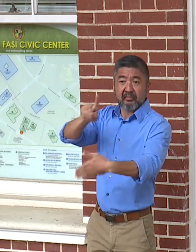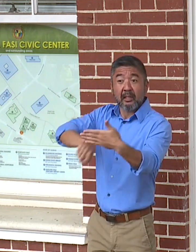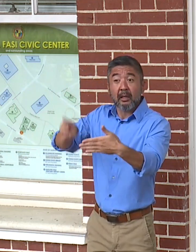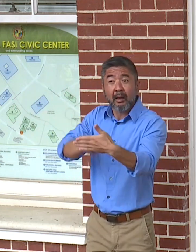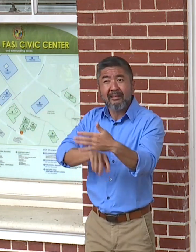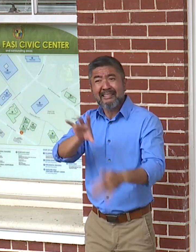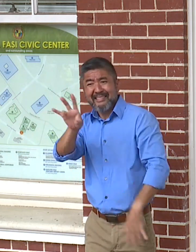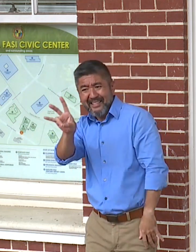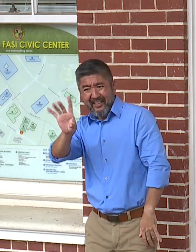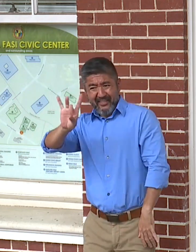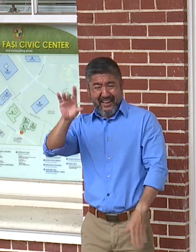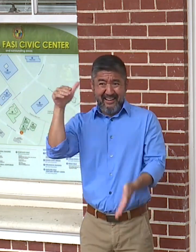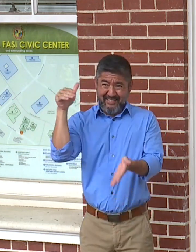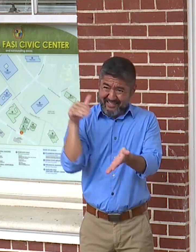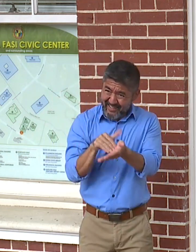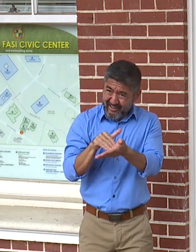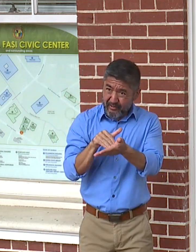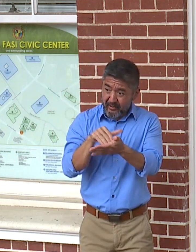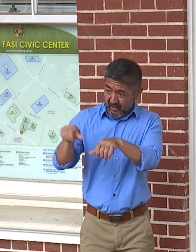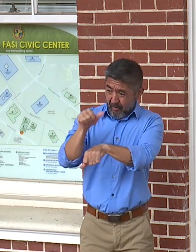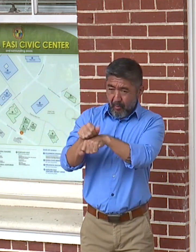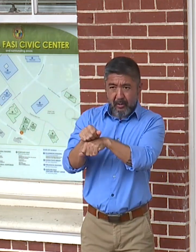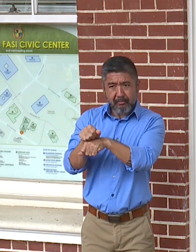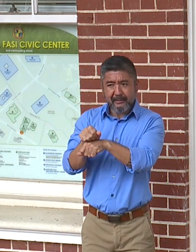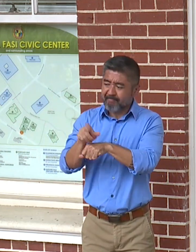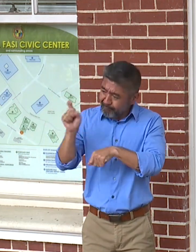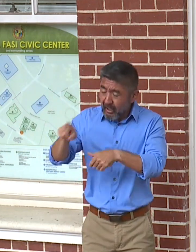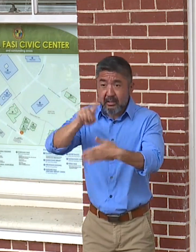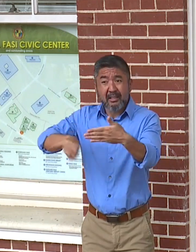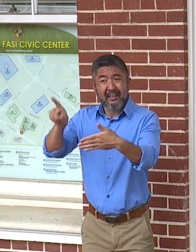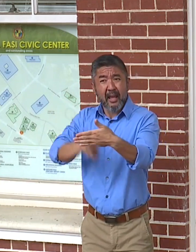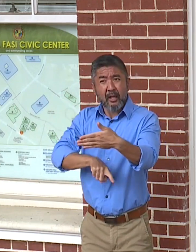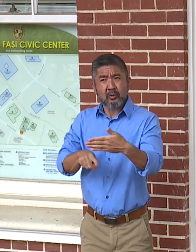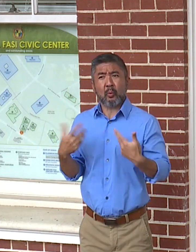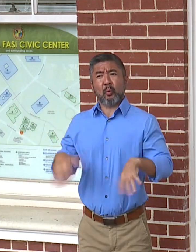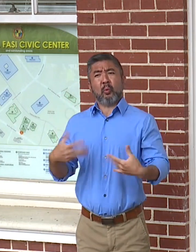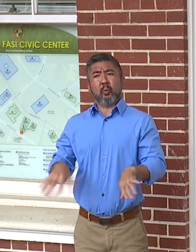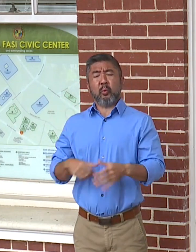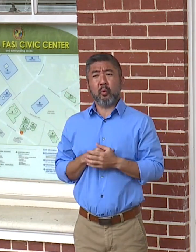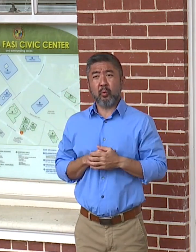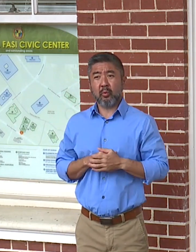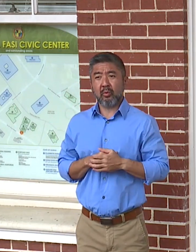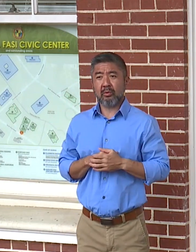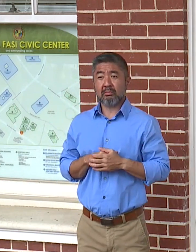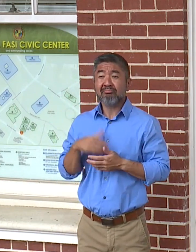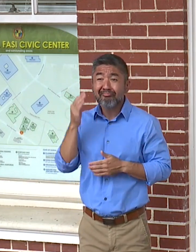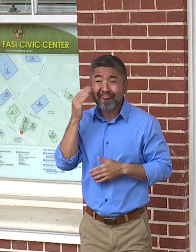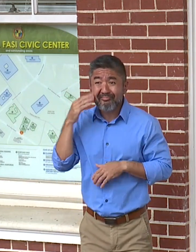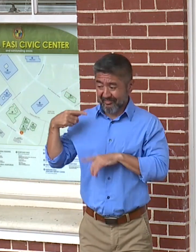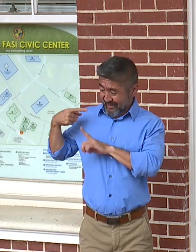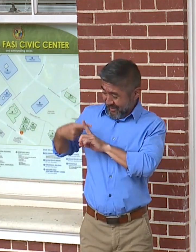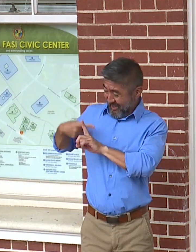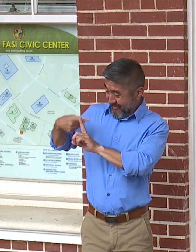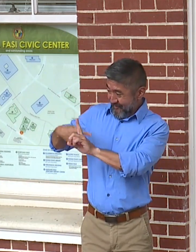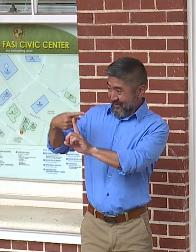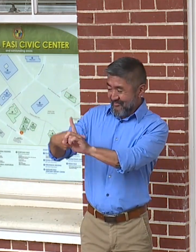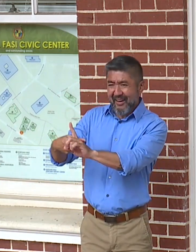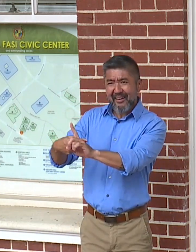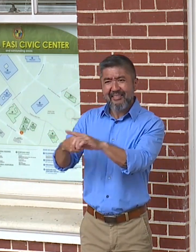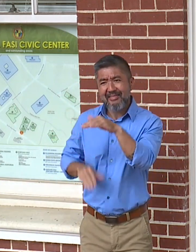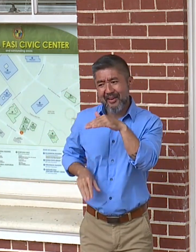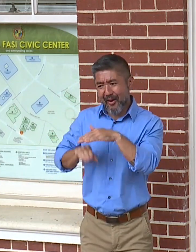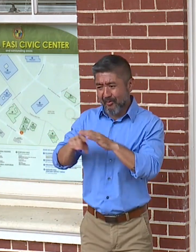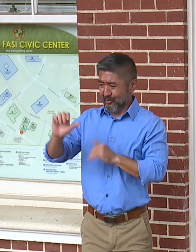78,000 canceled appointments. And on top of it, every single month, up to 10,000, 10